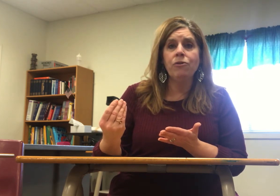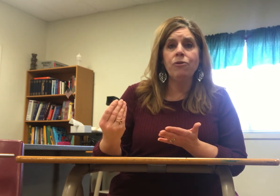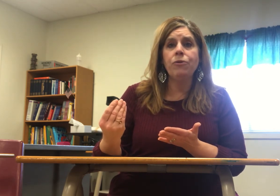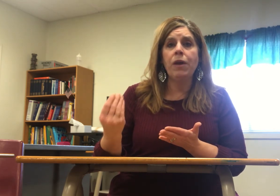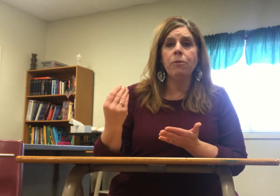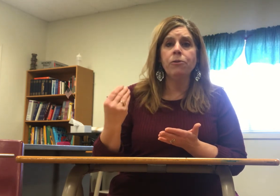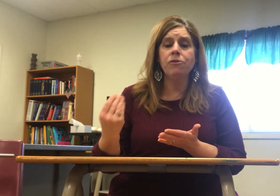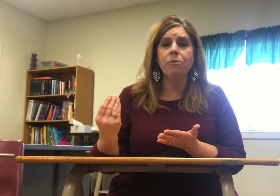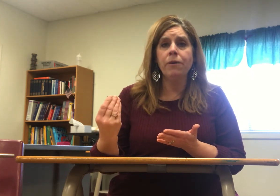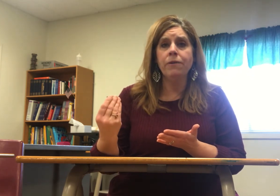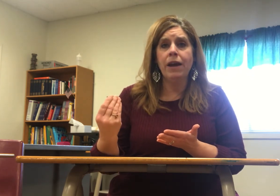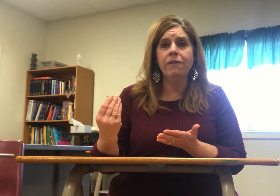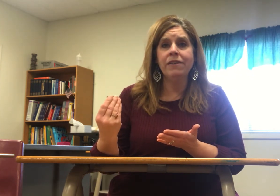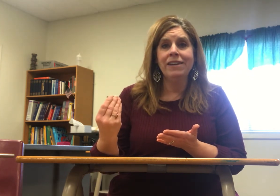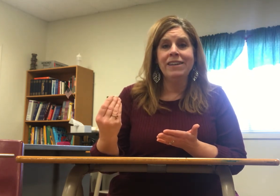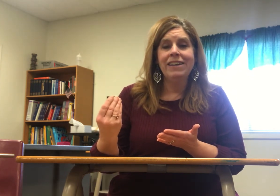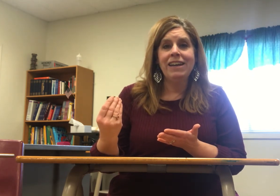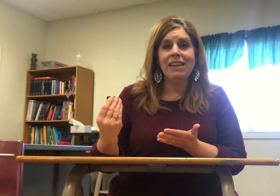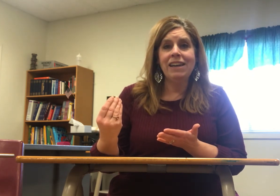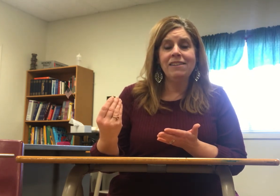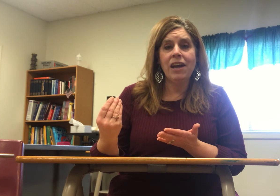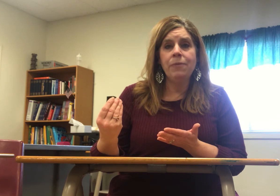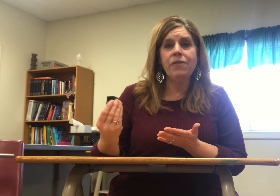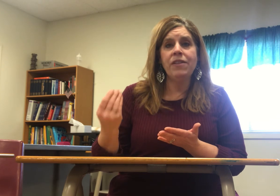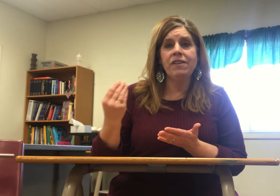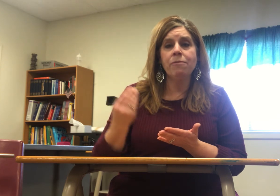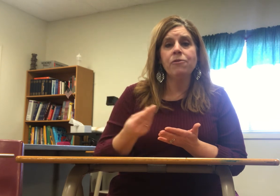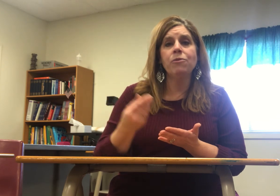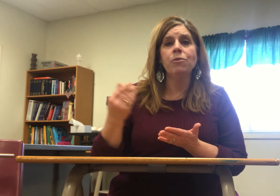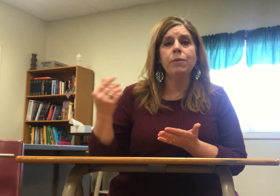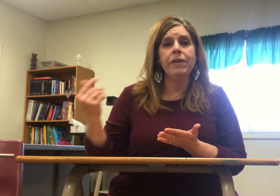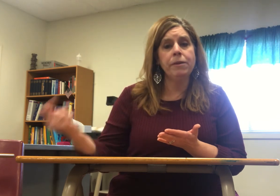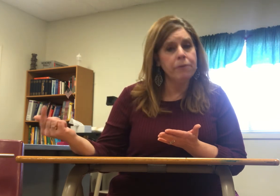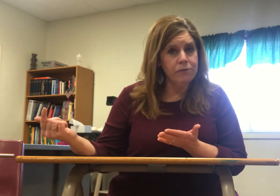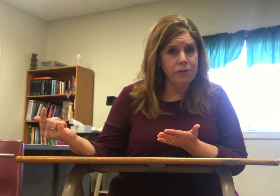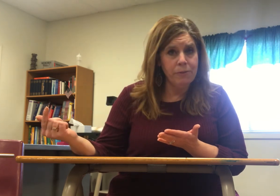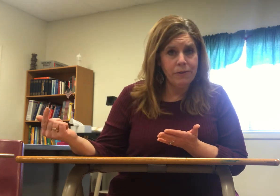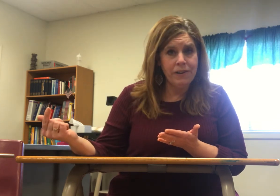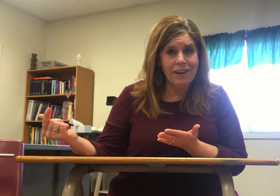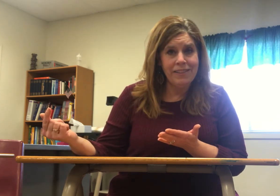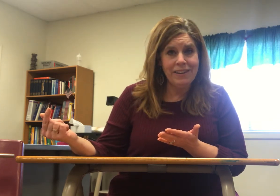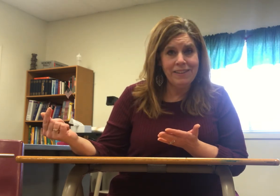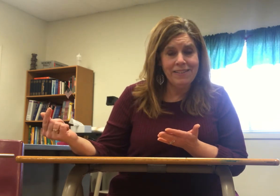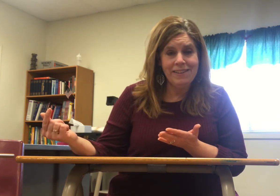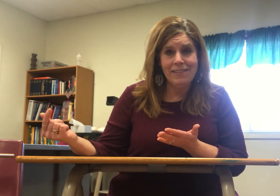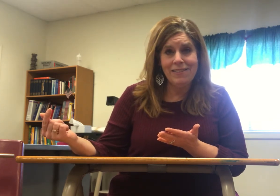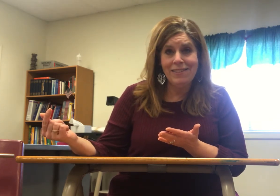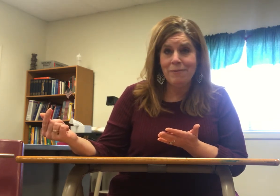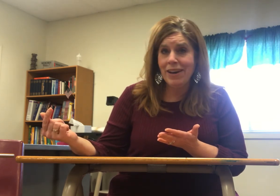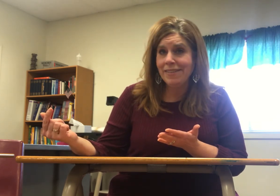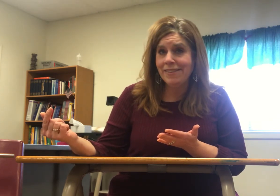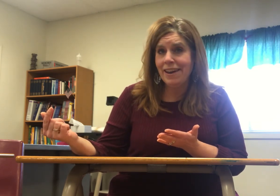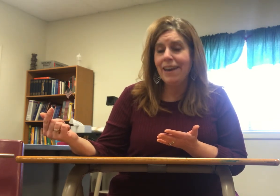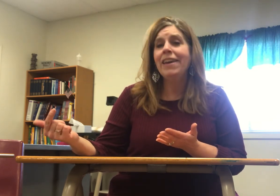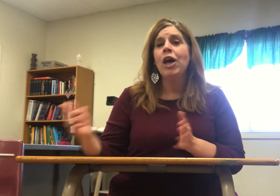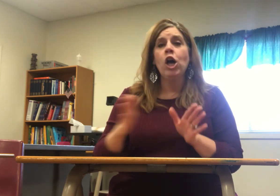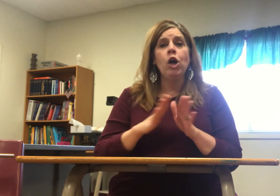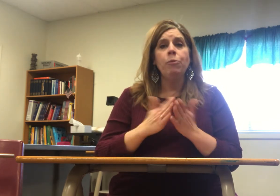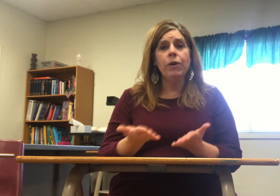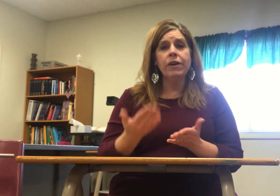use a personal pronoun a lot of times the deaf person will repeat the personal pronoun at the end of the sentence so they might say books